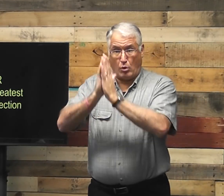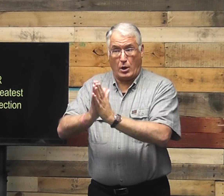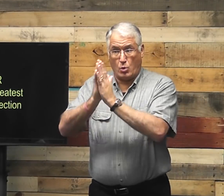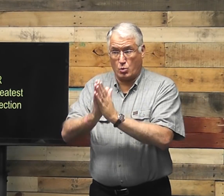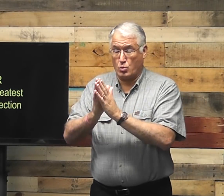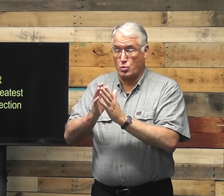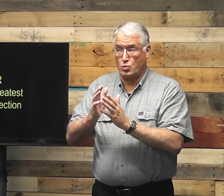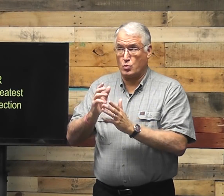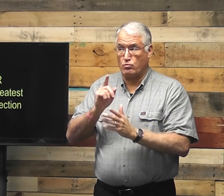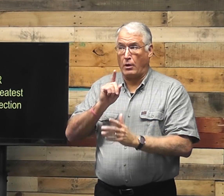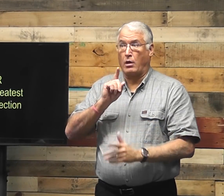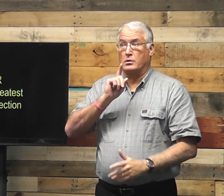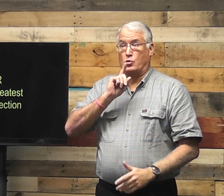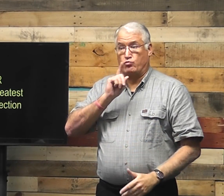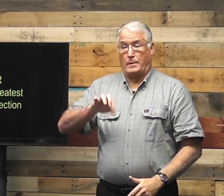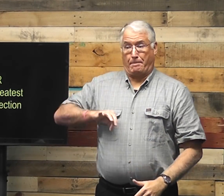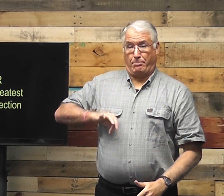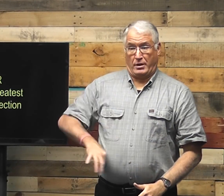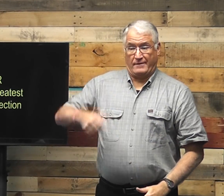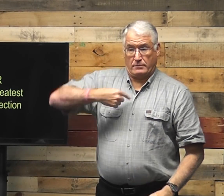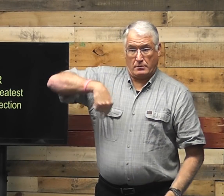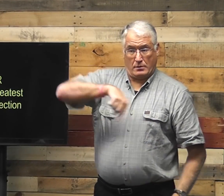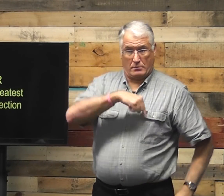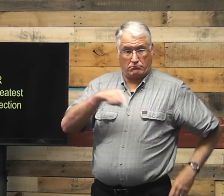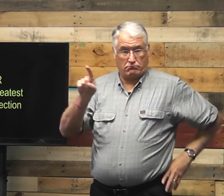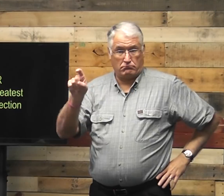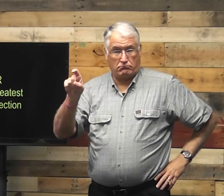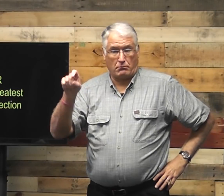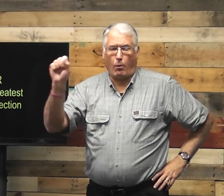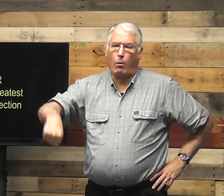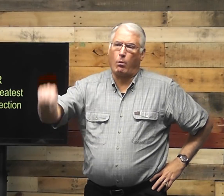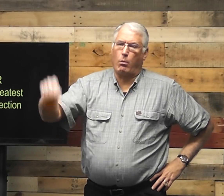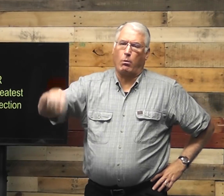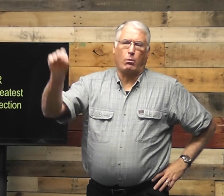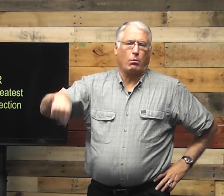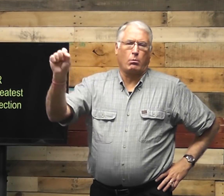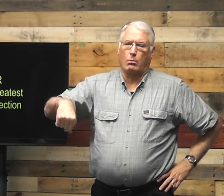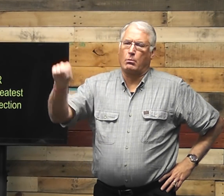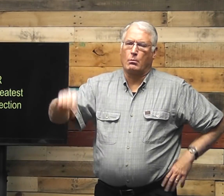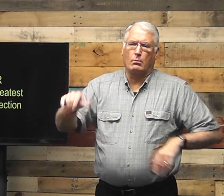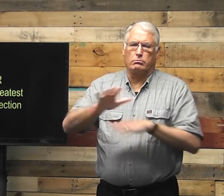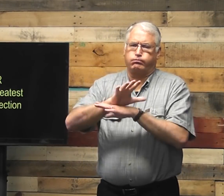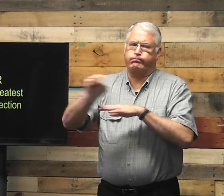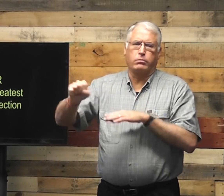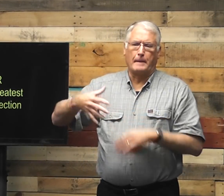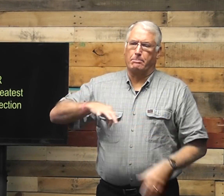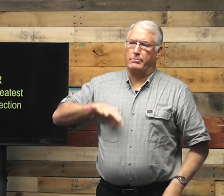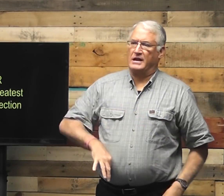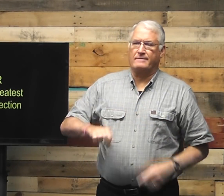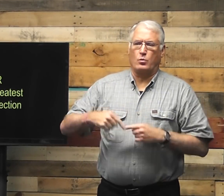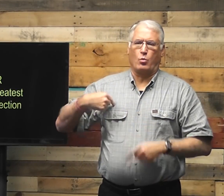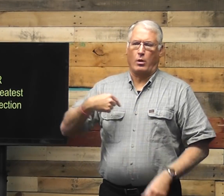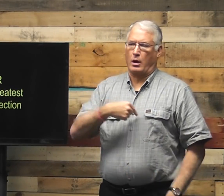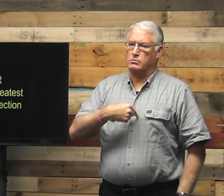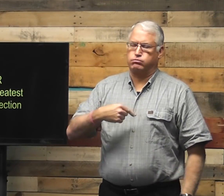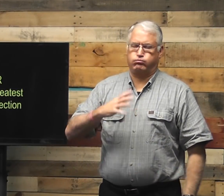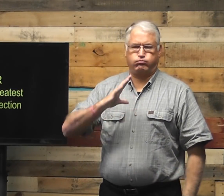So, so prayer, it's really benefits us, right? Yes, of course it does. It has such